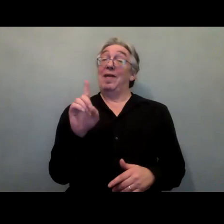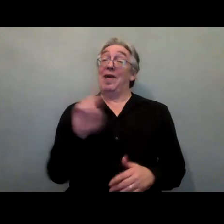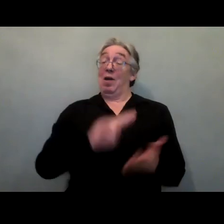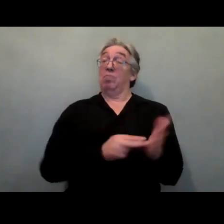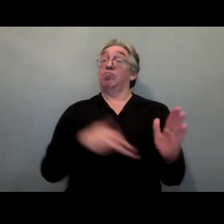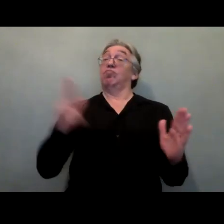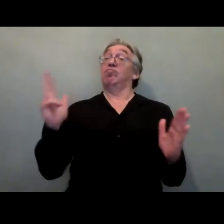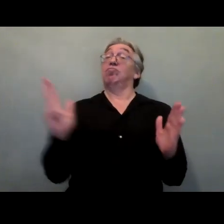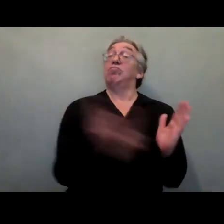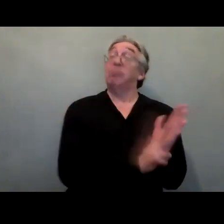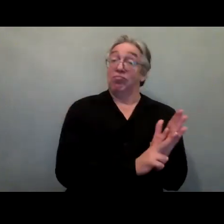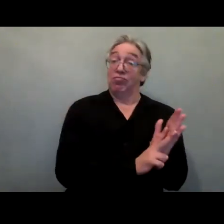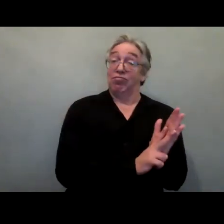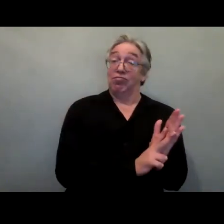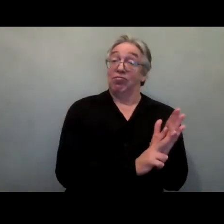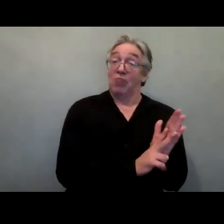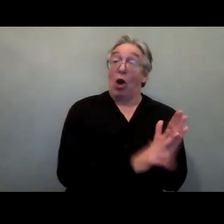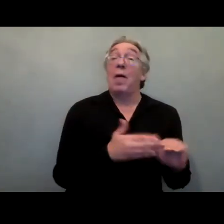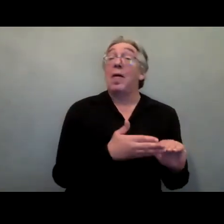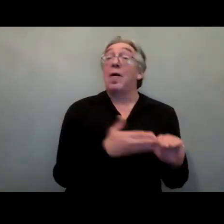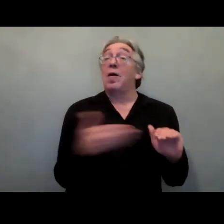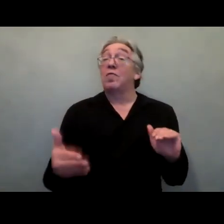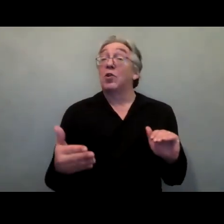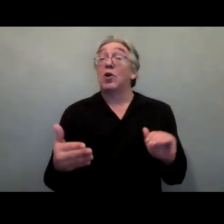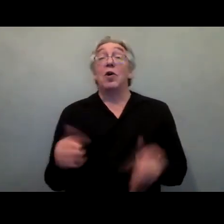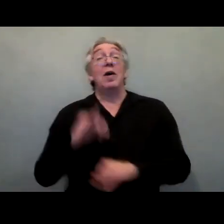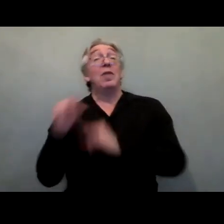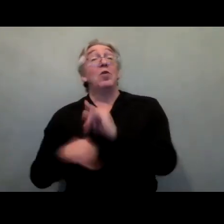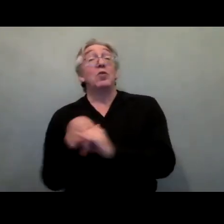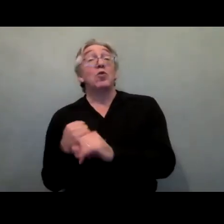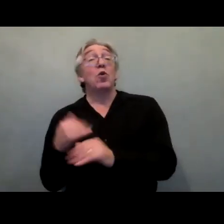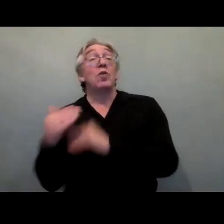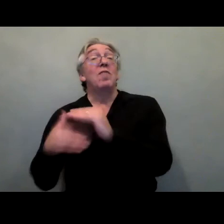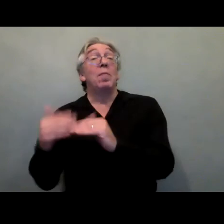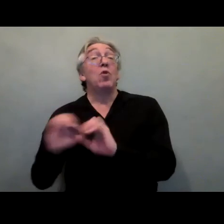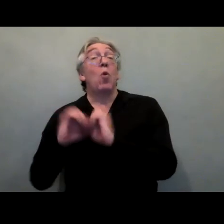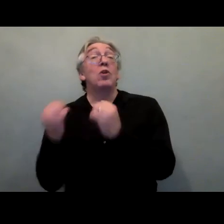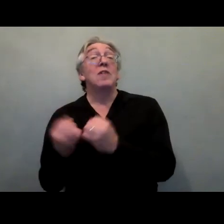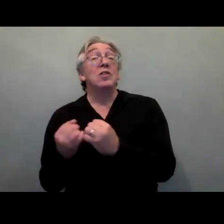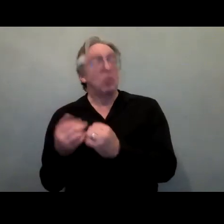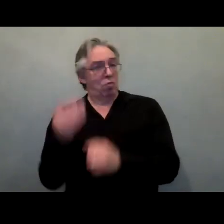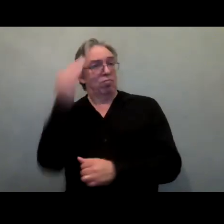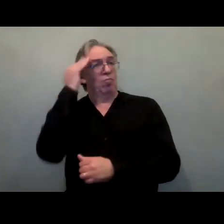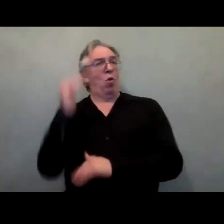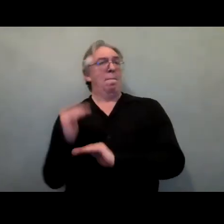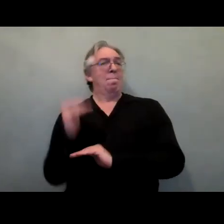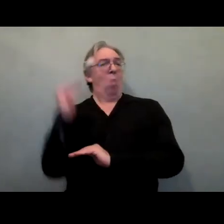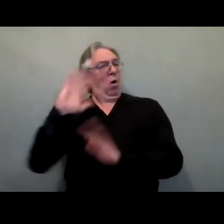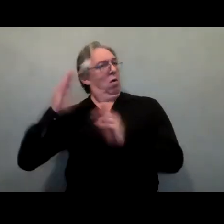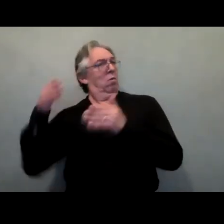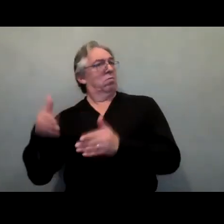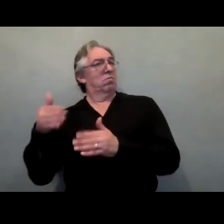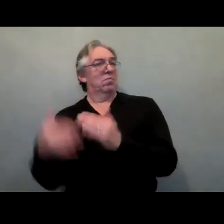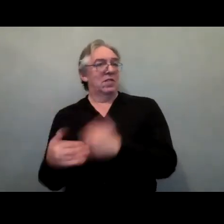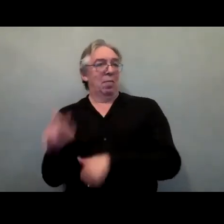the rights of people with disabilities. However, with few exceptions, think this increased awareness